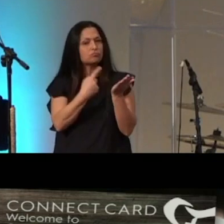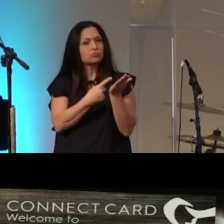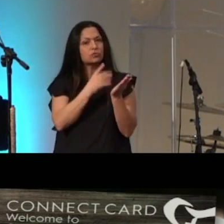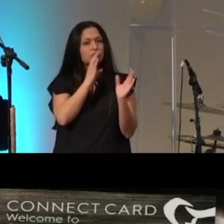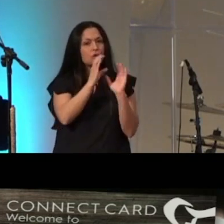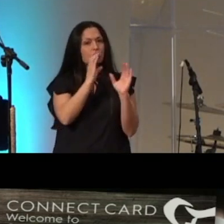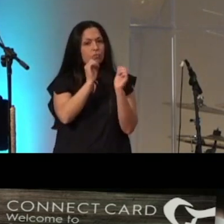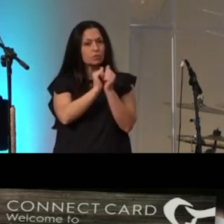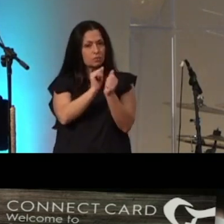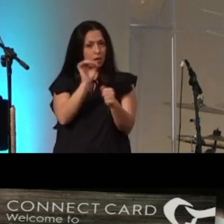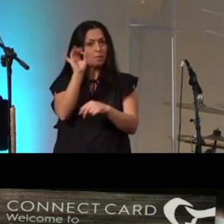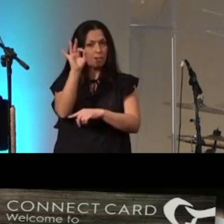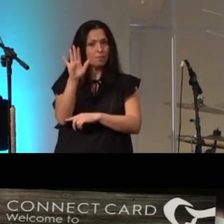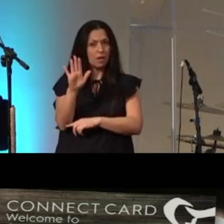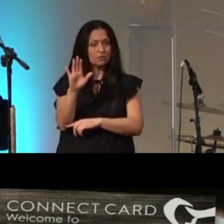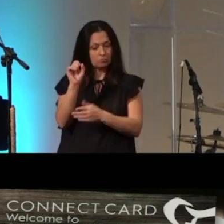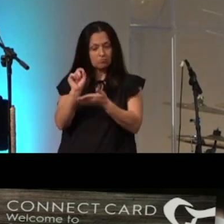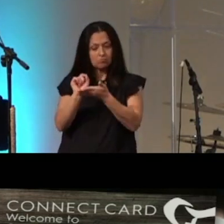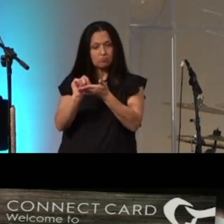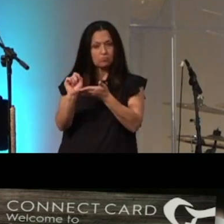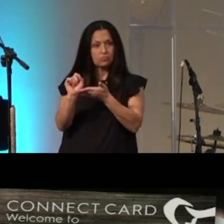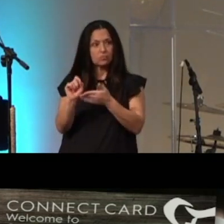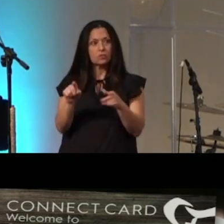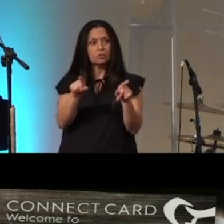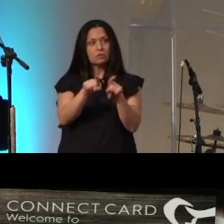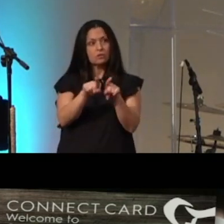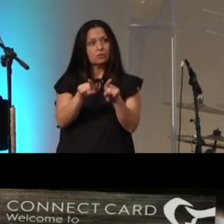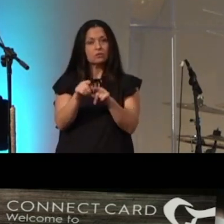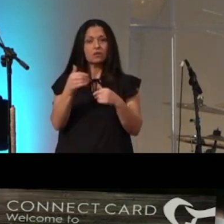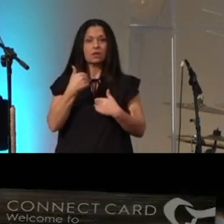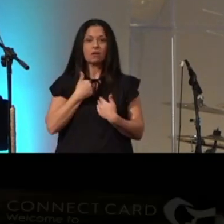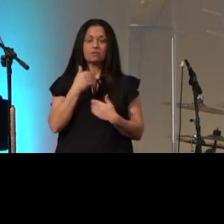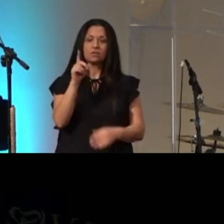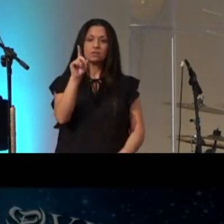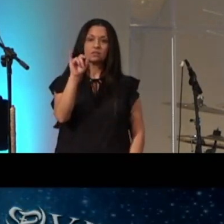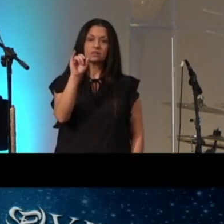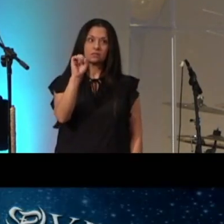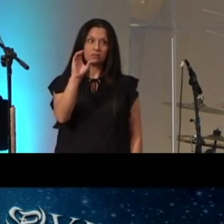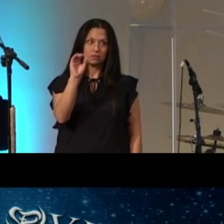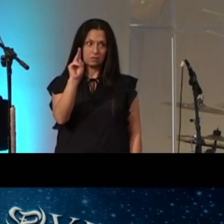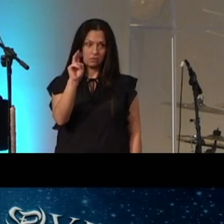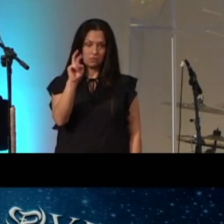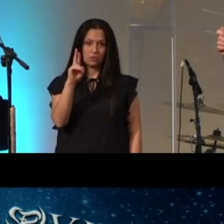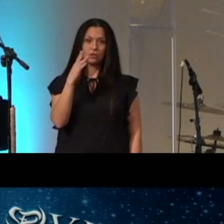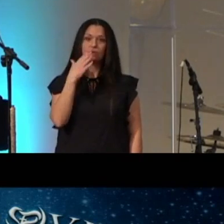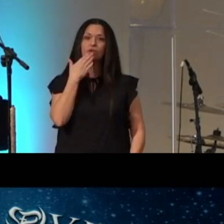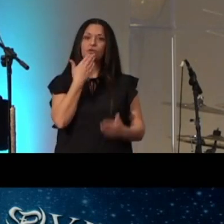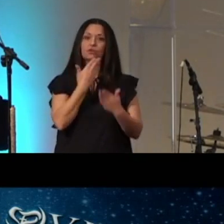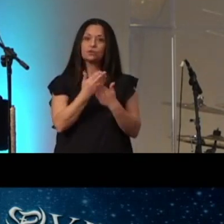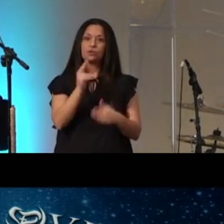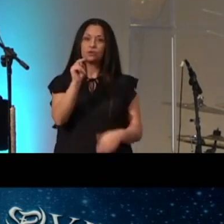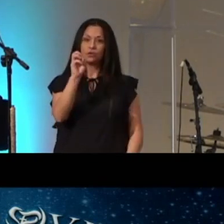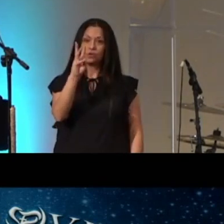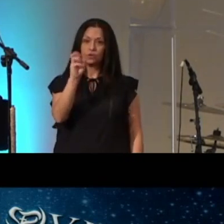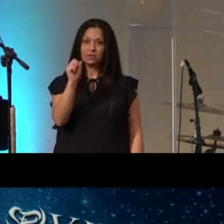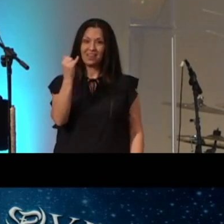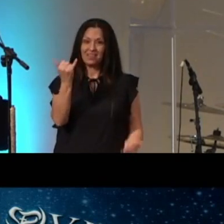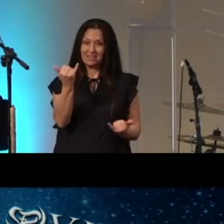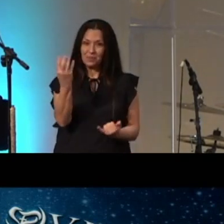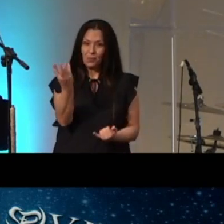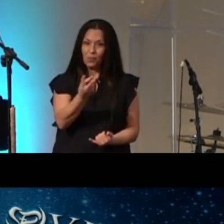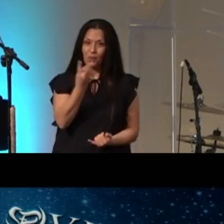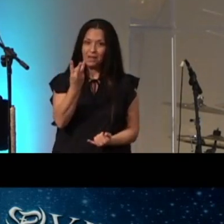excuse me is we also have a discover good news class coming up this wednesday it's our last class for this month